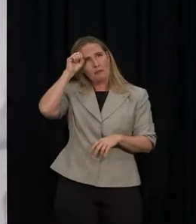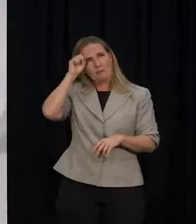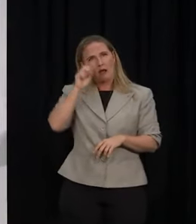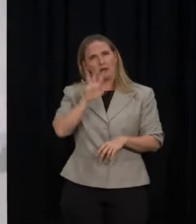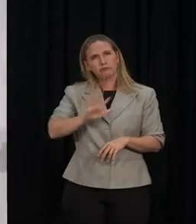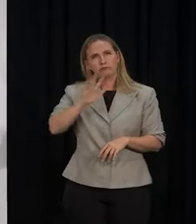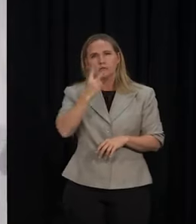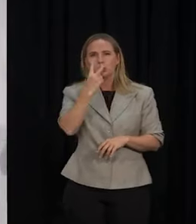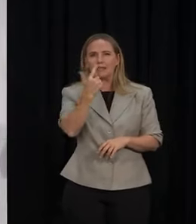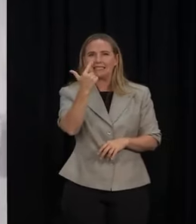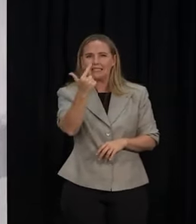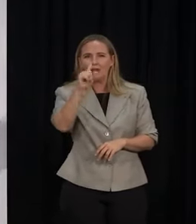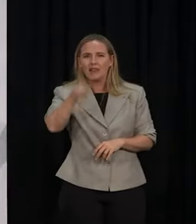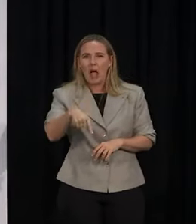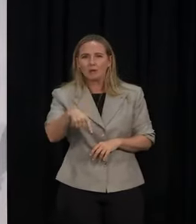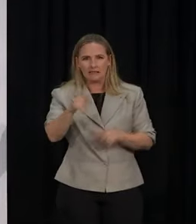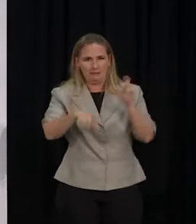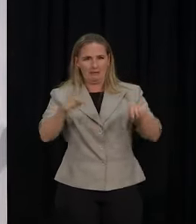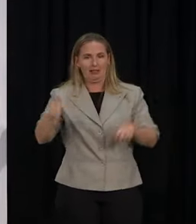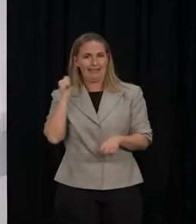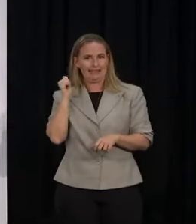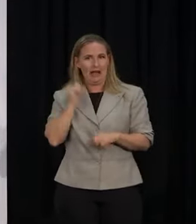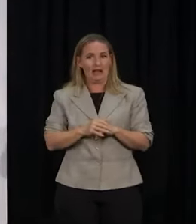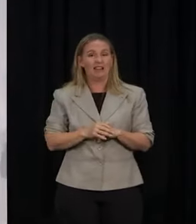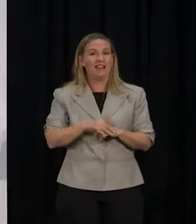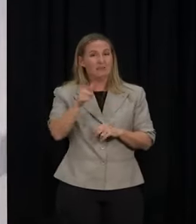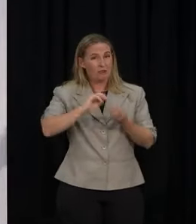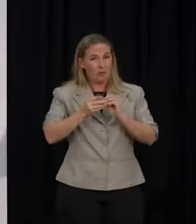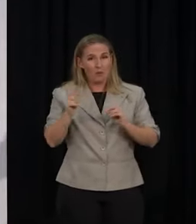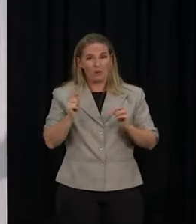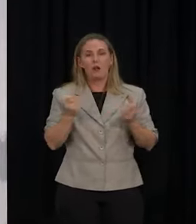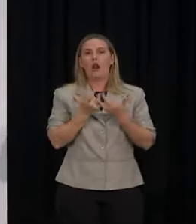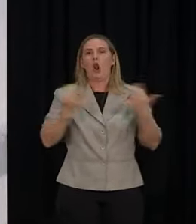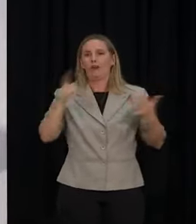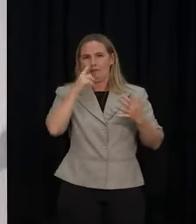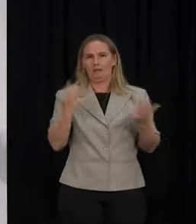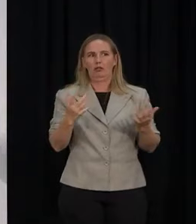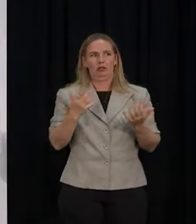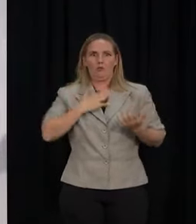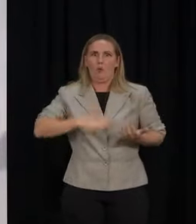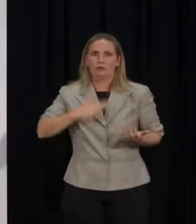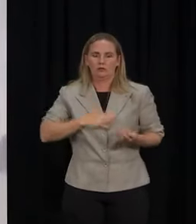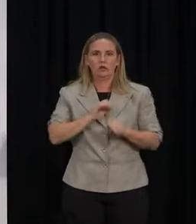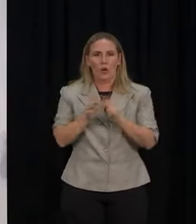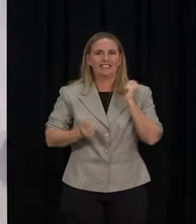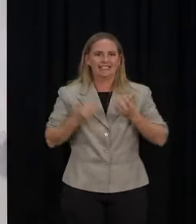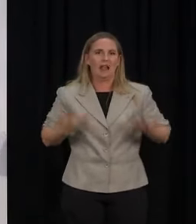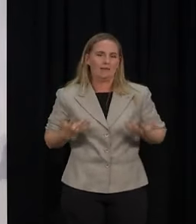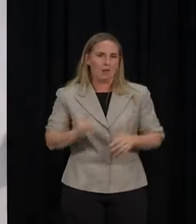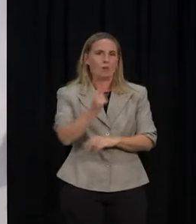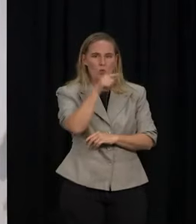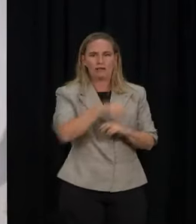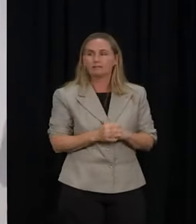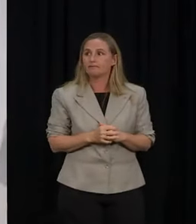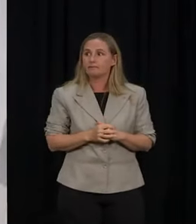order of 27,000 yesterday. The issue is we have a large number coming through in Auckland. That's why we, of course, have readied ourselves